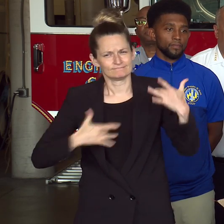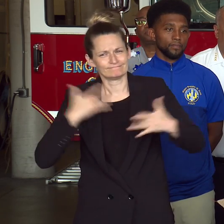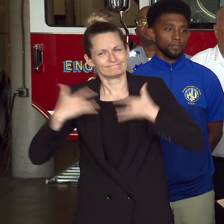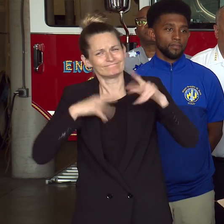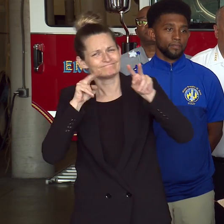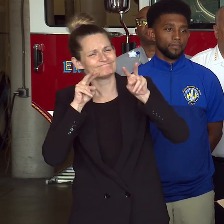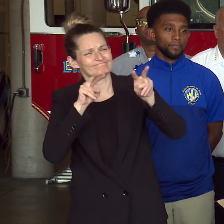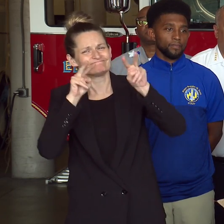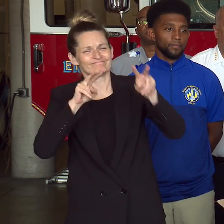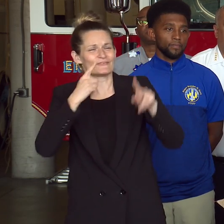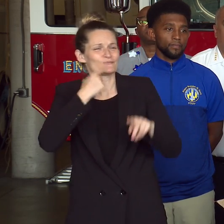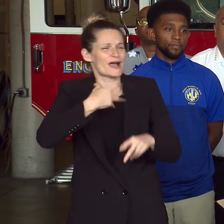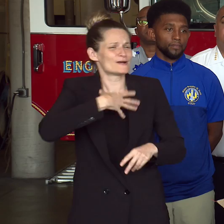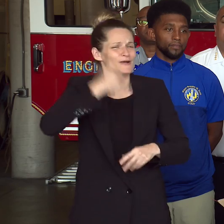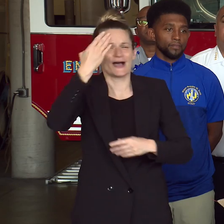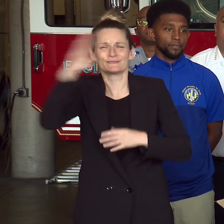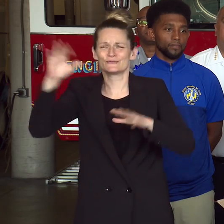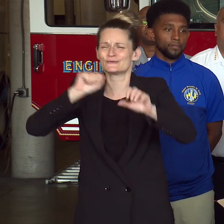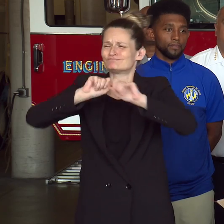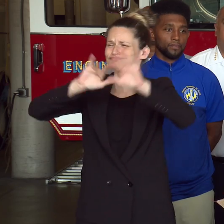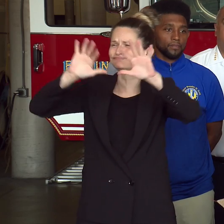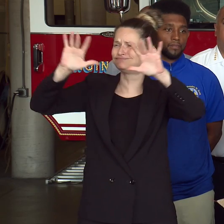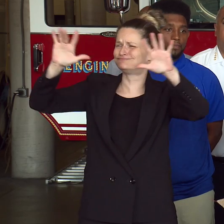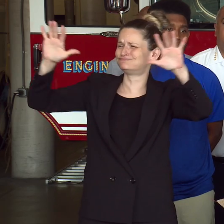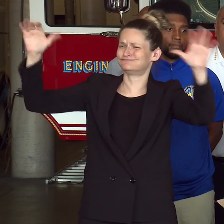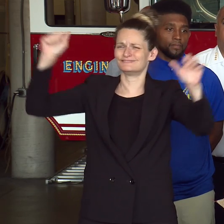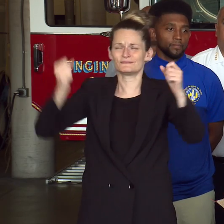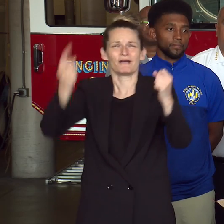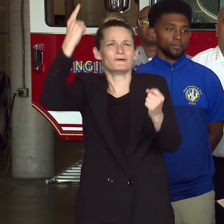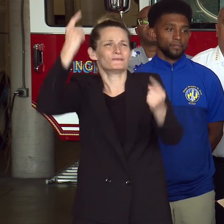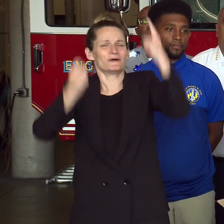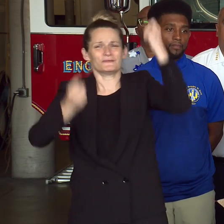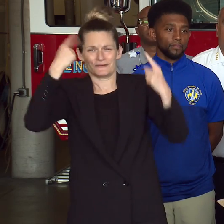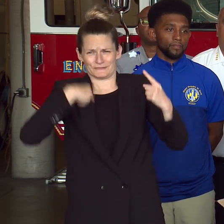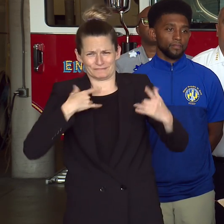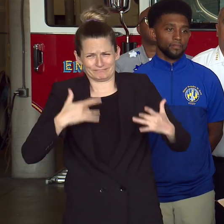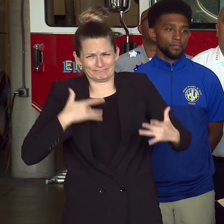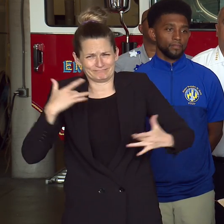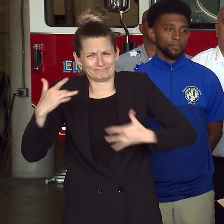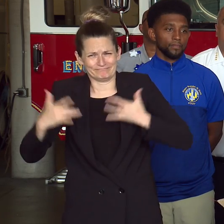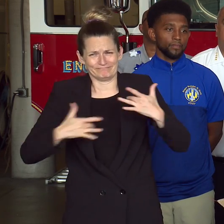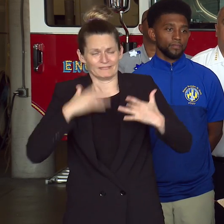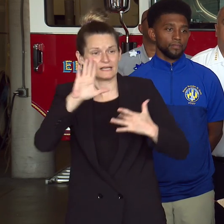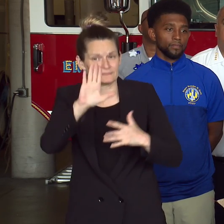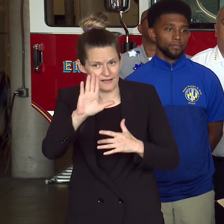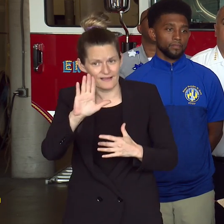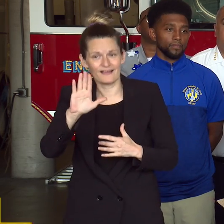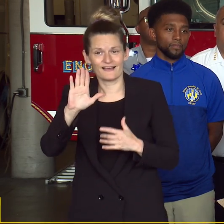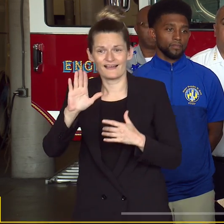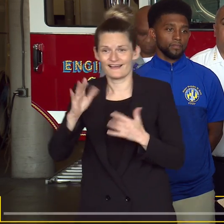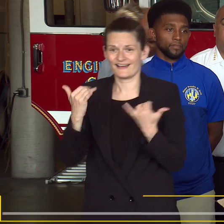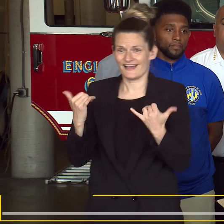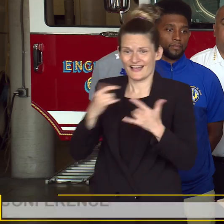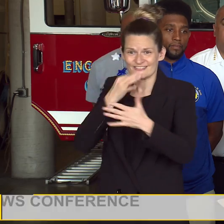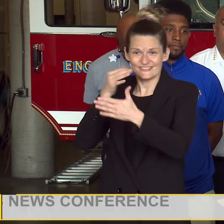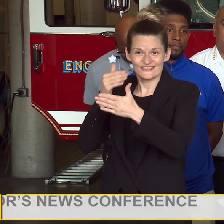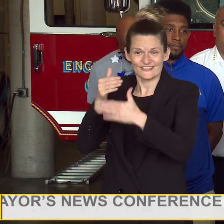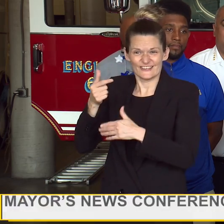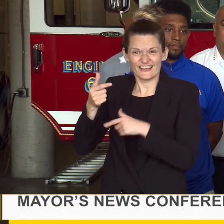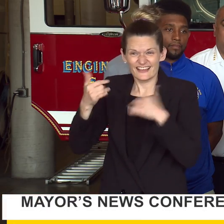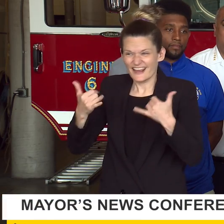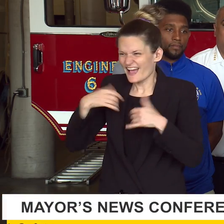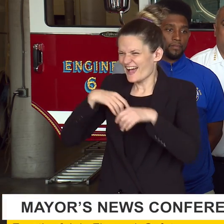red, white, and blue which you can see around the firehouse today. And besides that, the grilled hot dogs, corn on the cob,